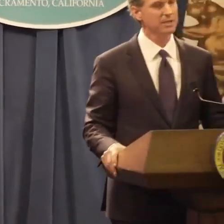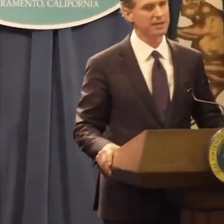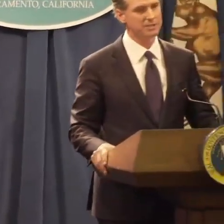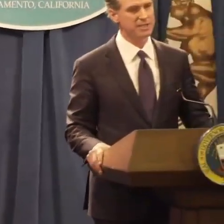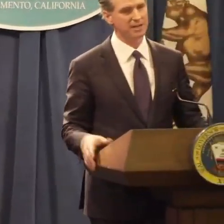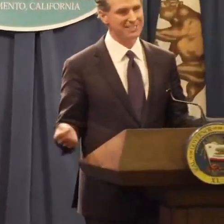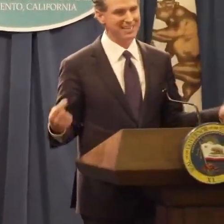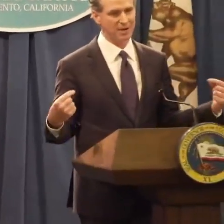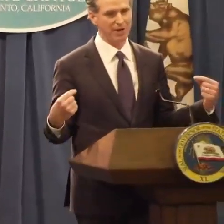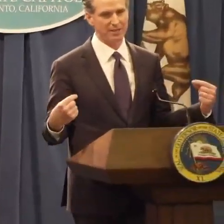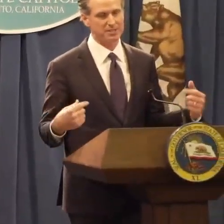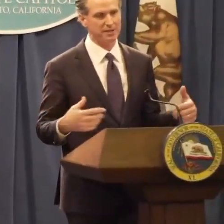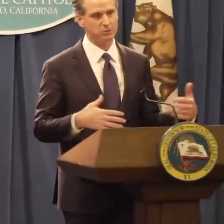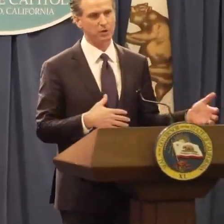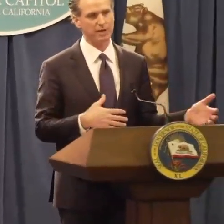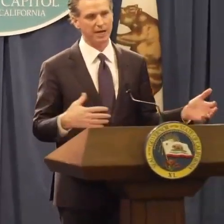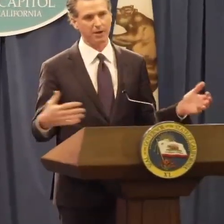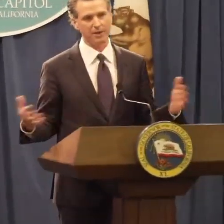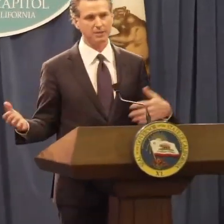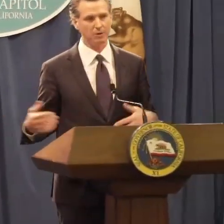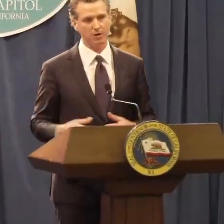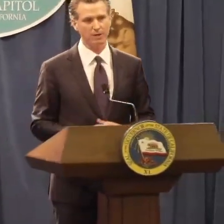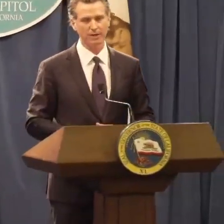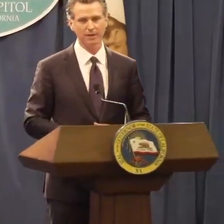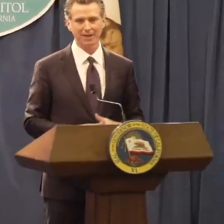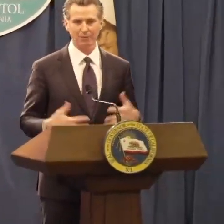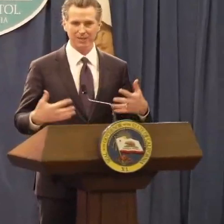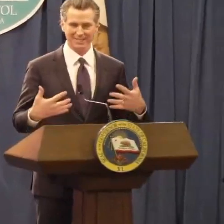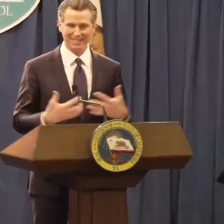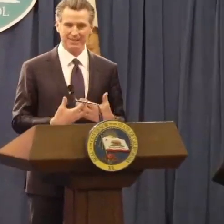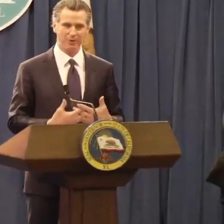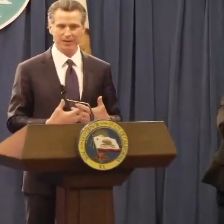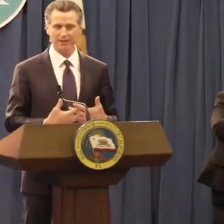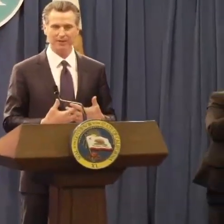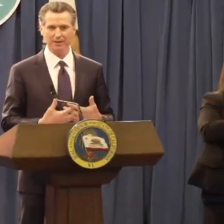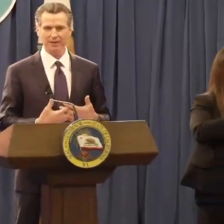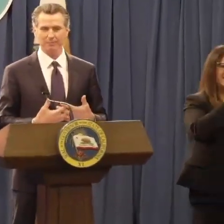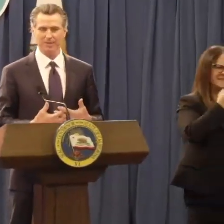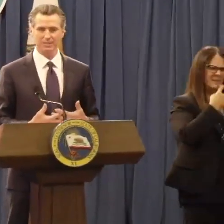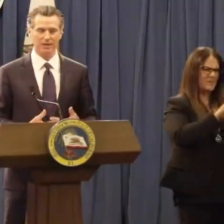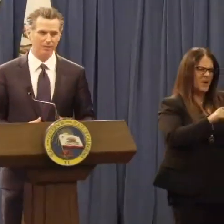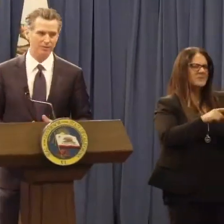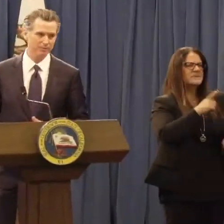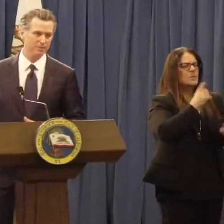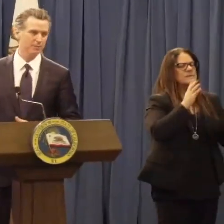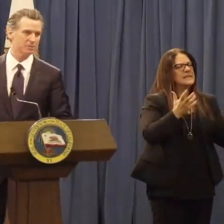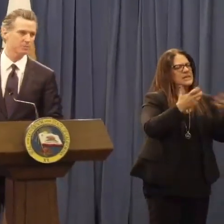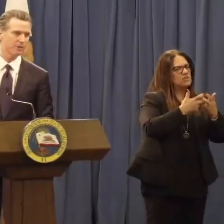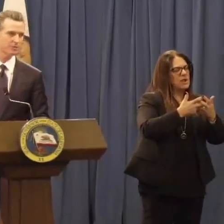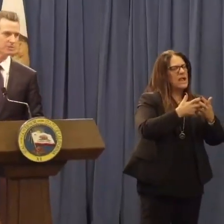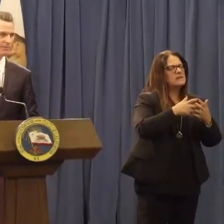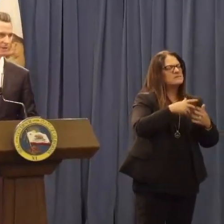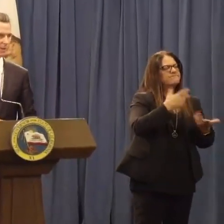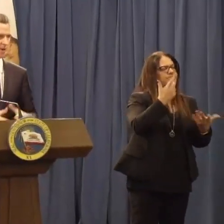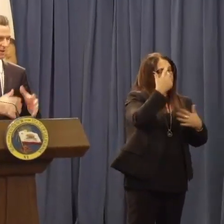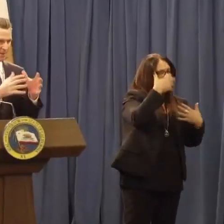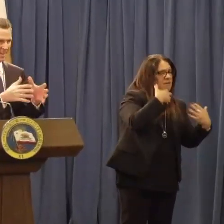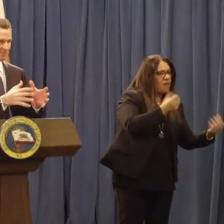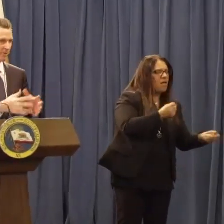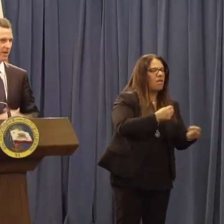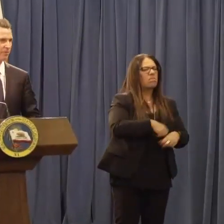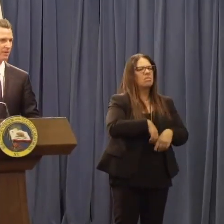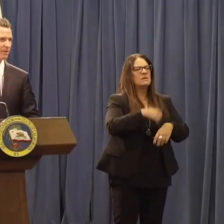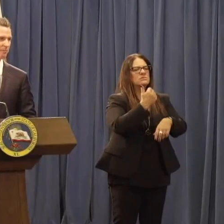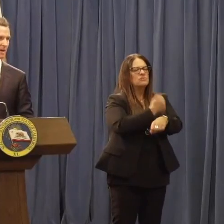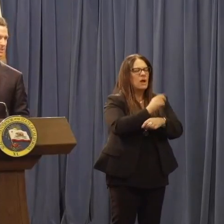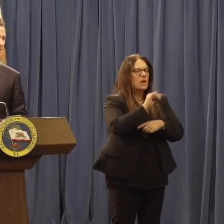change the incentives because I know how the incentives work and I know they don't work. I want to integrate mental health, substance abuse. I want a